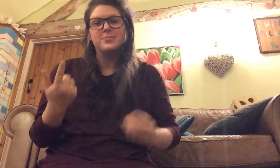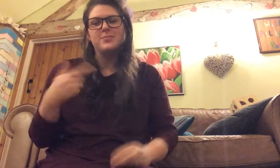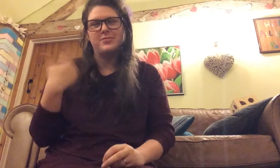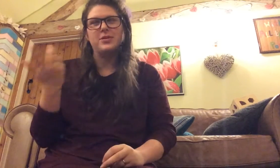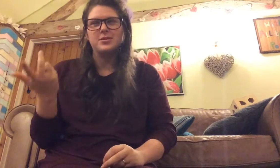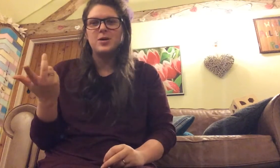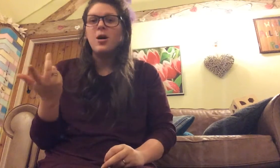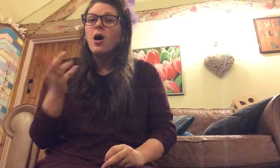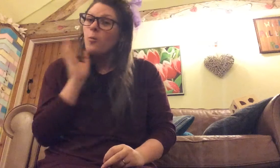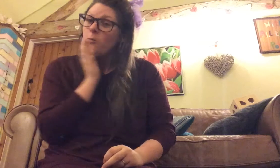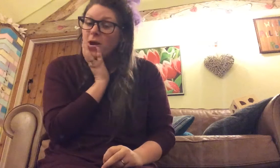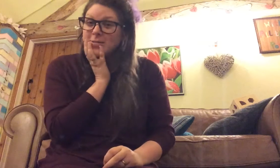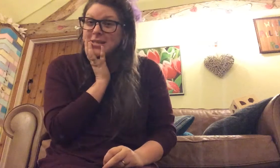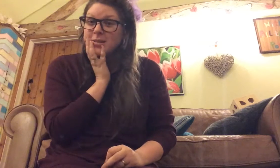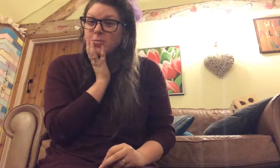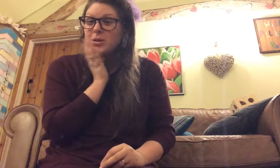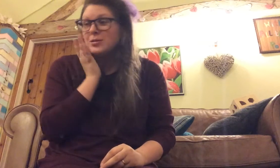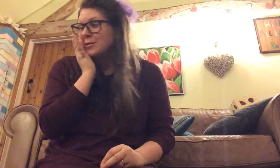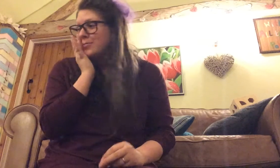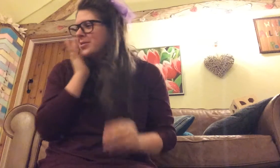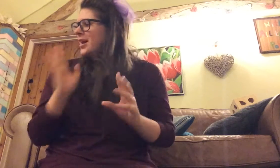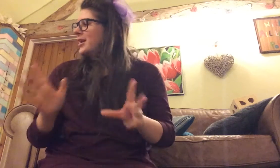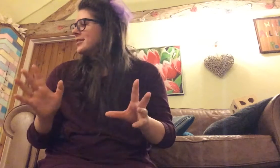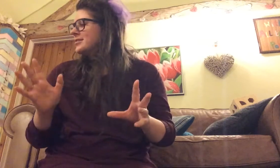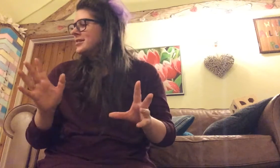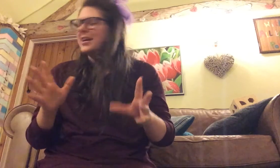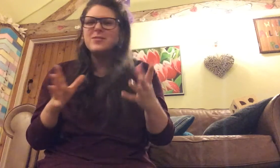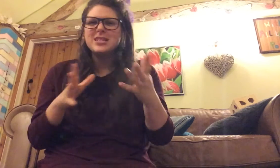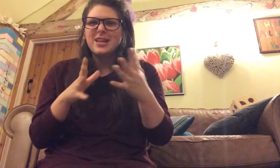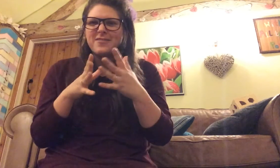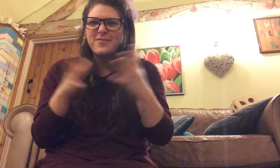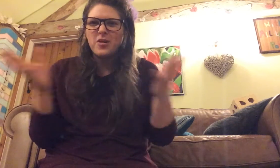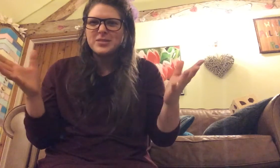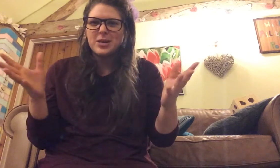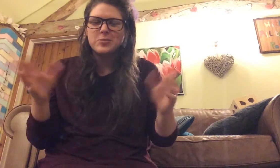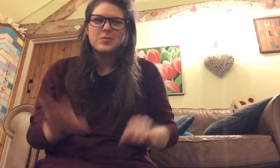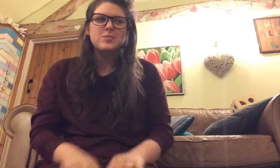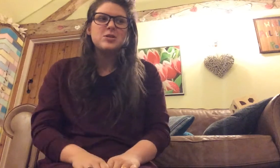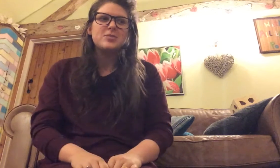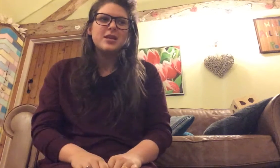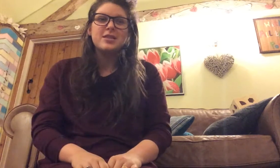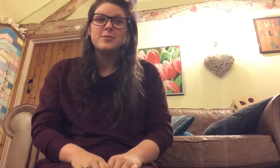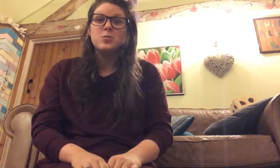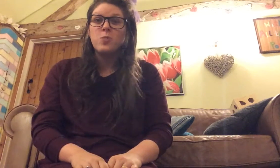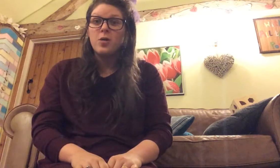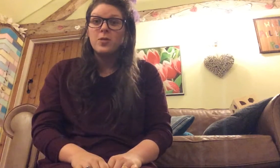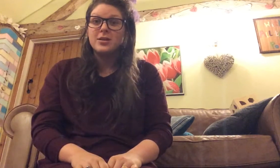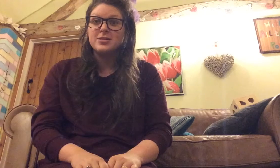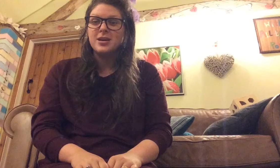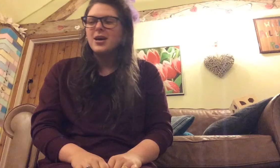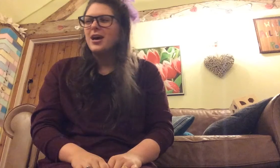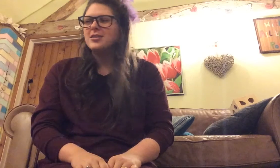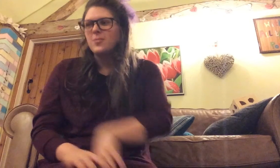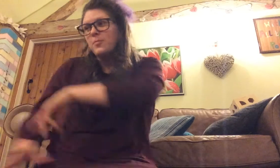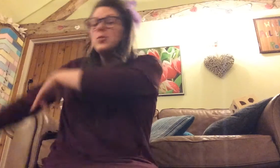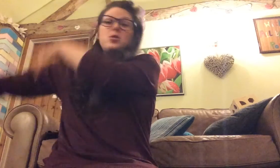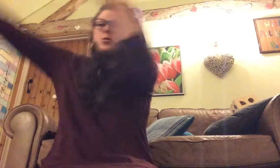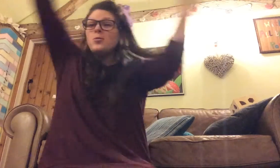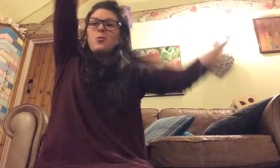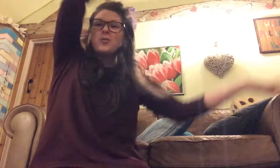can be fun as well. When I was little we used to pretend like if we did like a farm set or something we used to pretend that there was a whirlwind and so it blew all